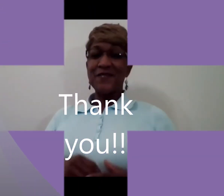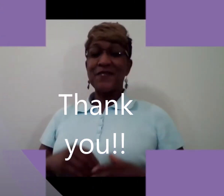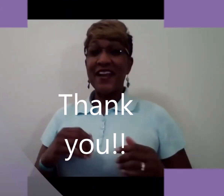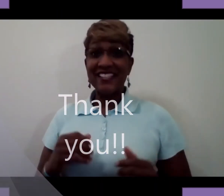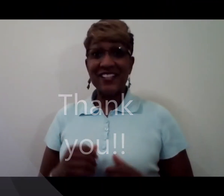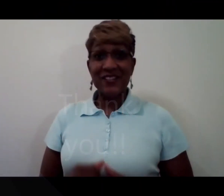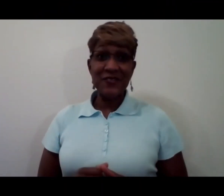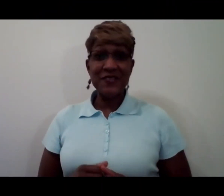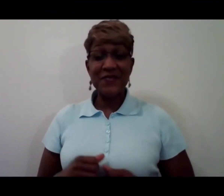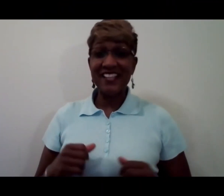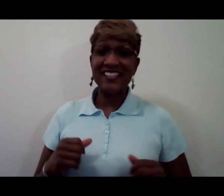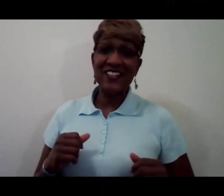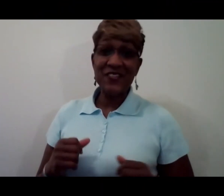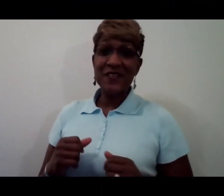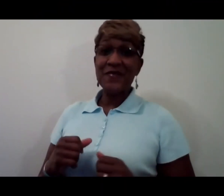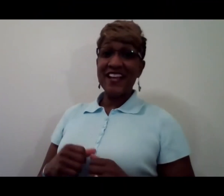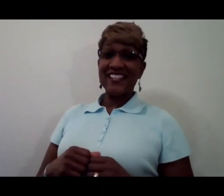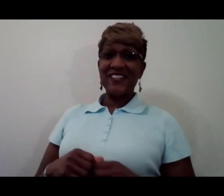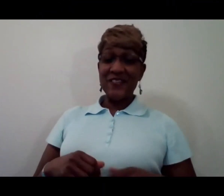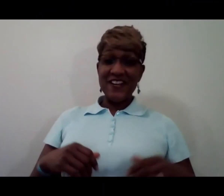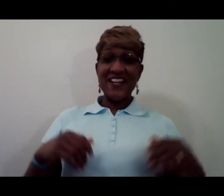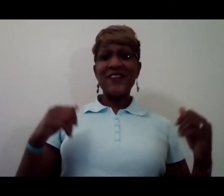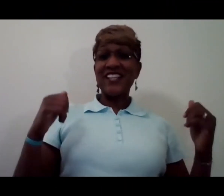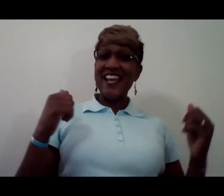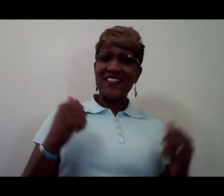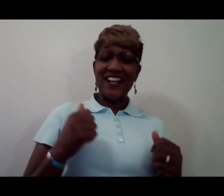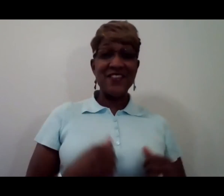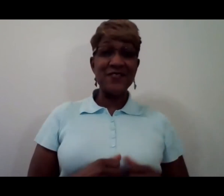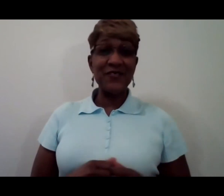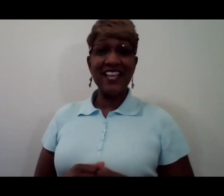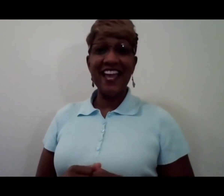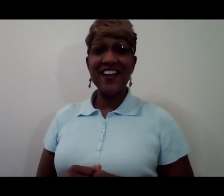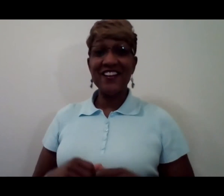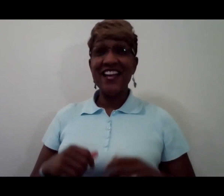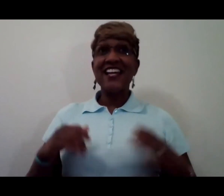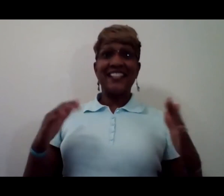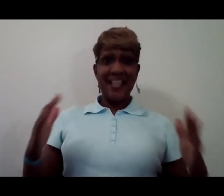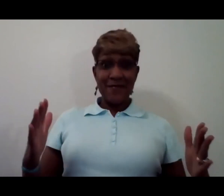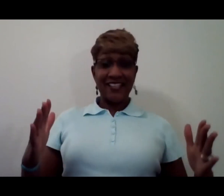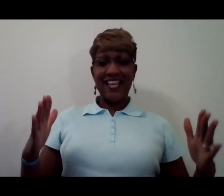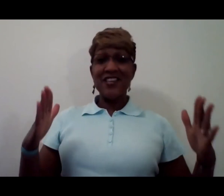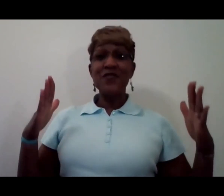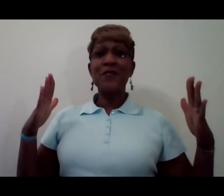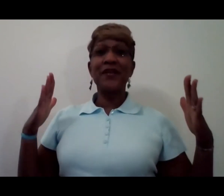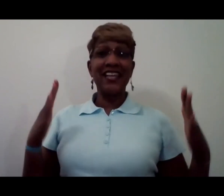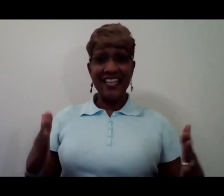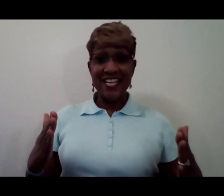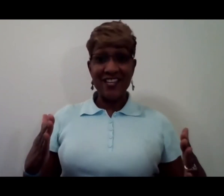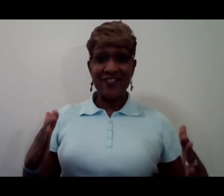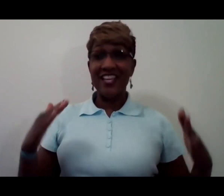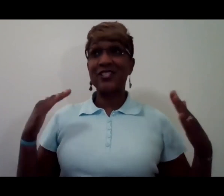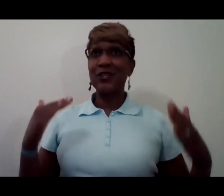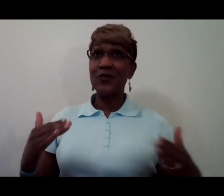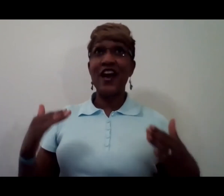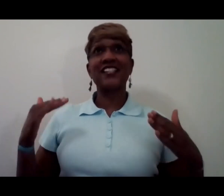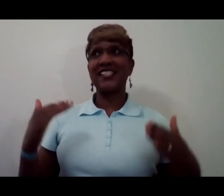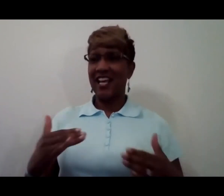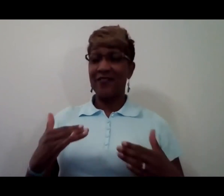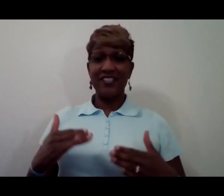praise the Lord praise the Lord praise the Lord coach Ingrid Hughes here teammates can you believe that 2017